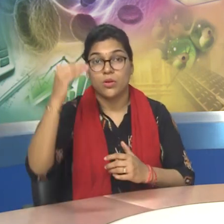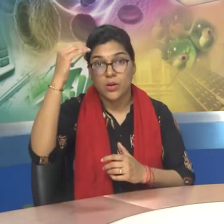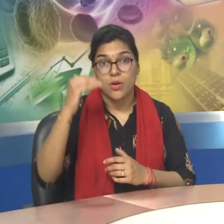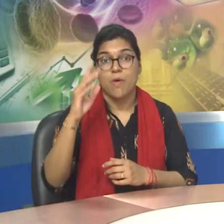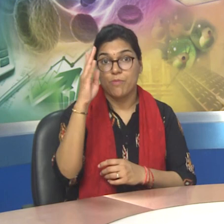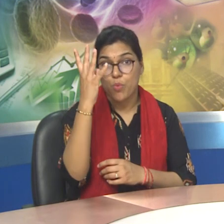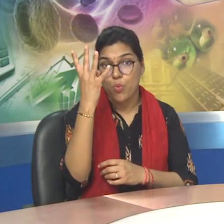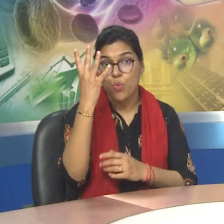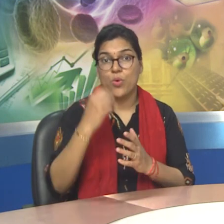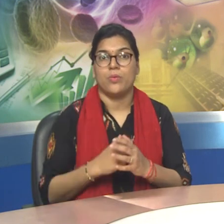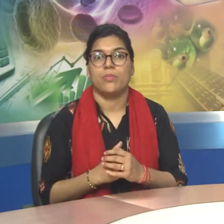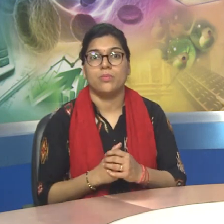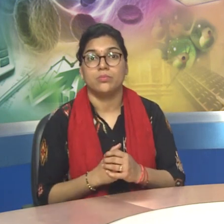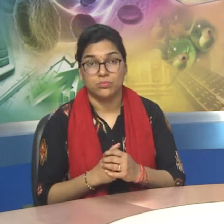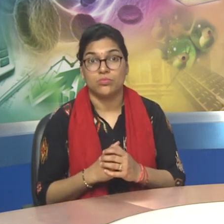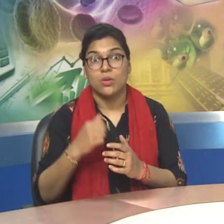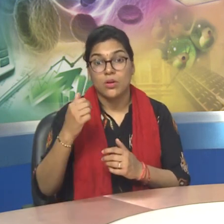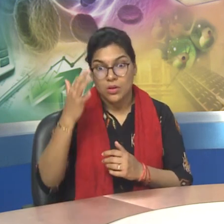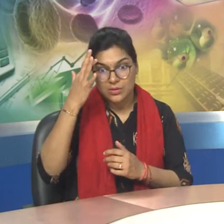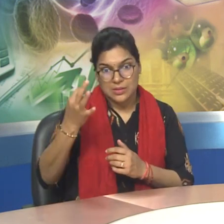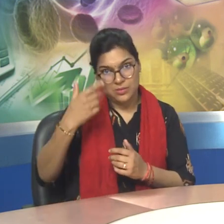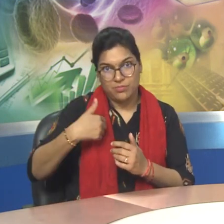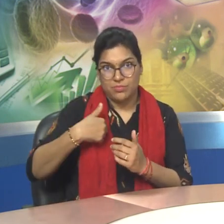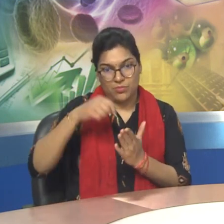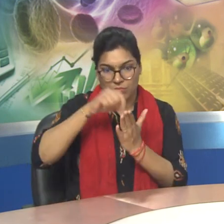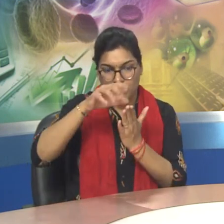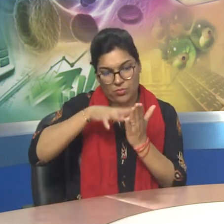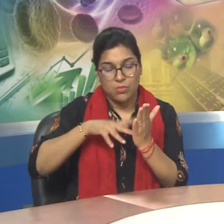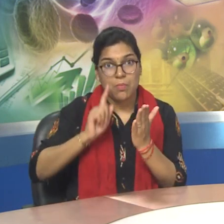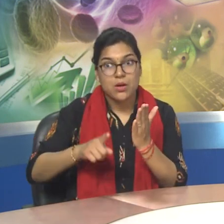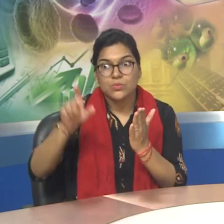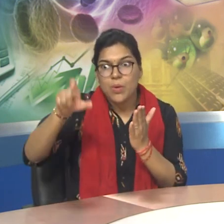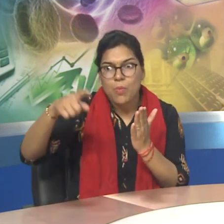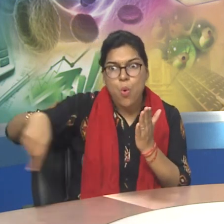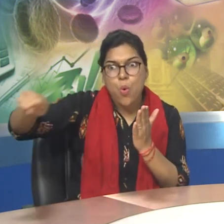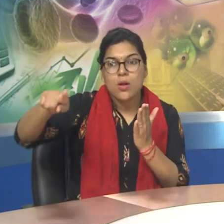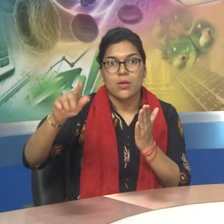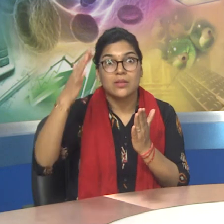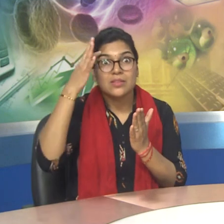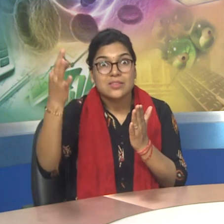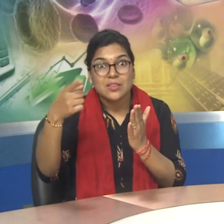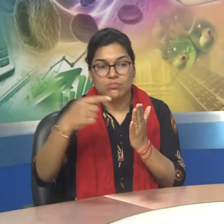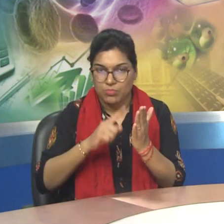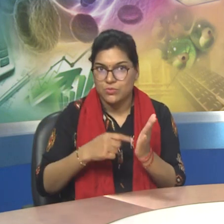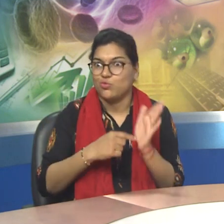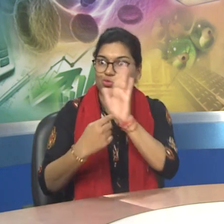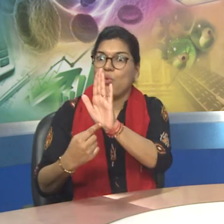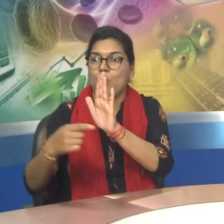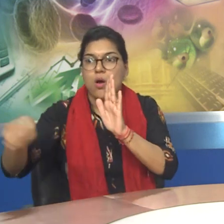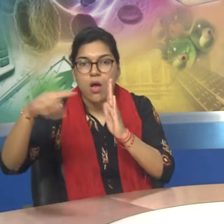Point 4. Scholarly journals are intended for a scholarly